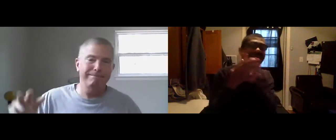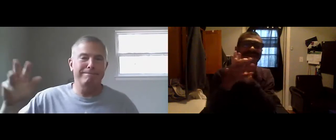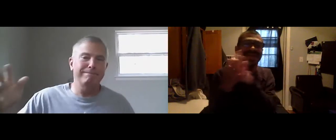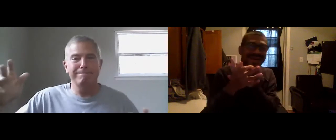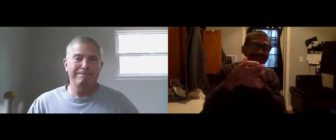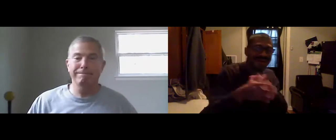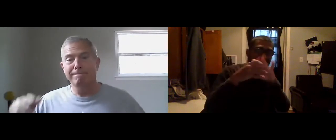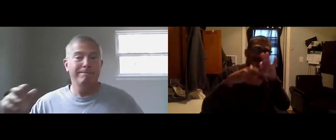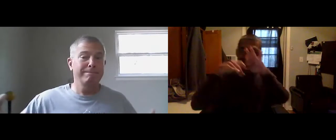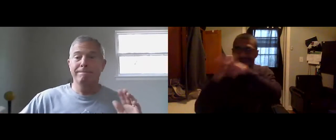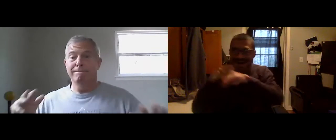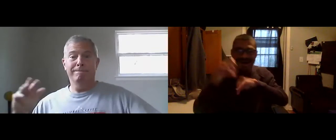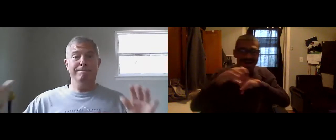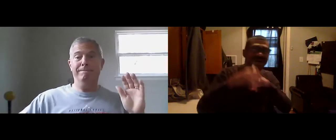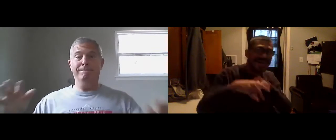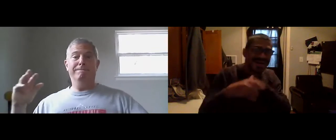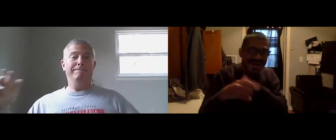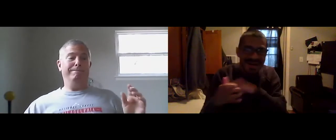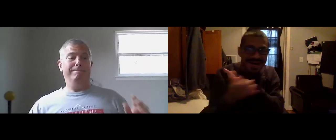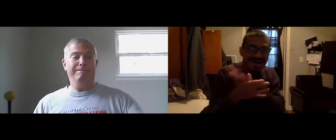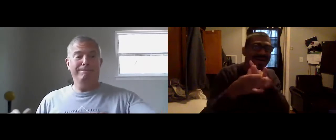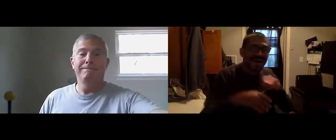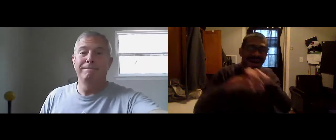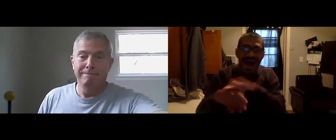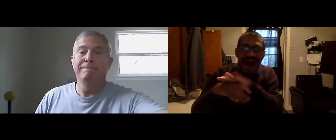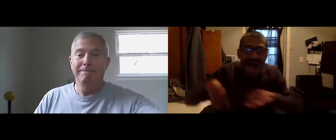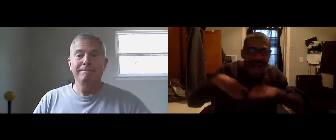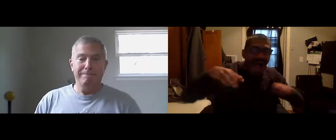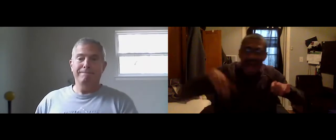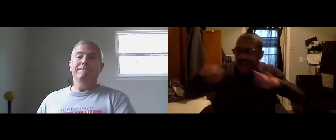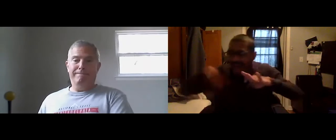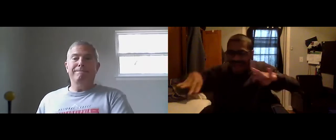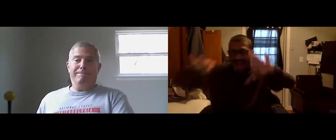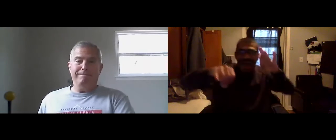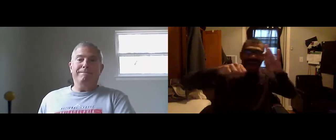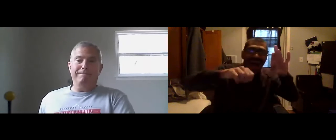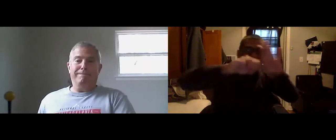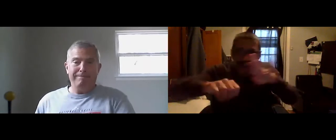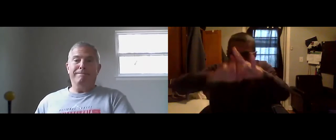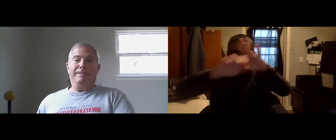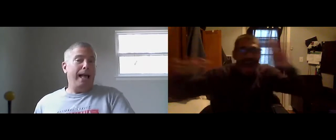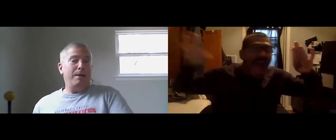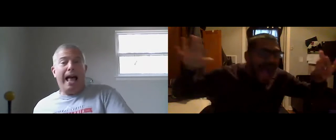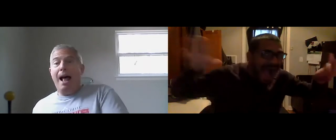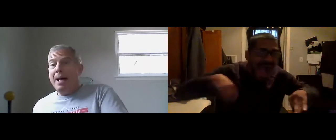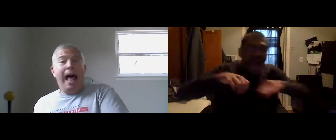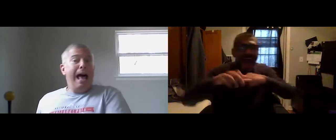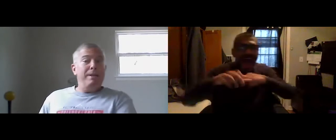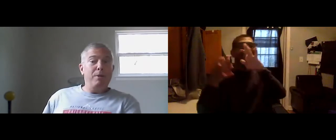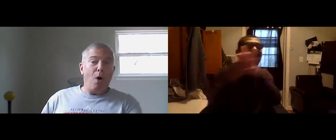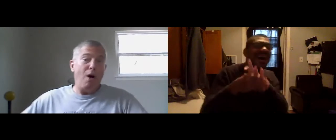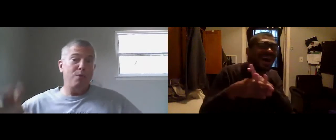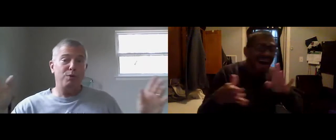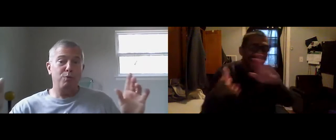With the air, like I don't care, baby, by the way. Because I'm happy. Clap